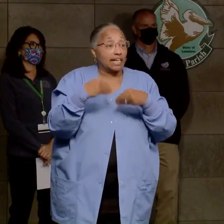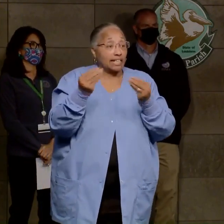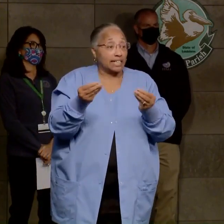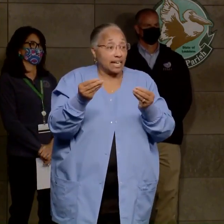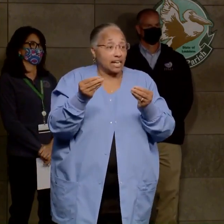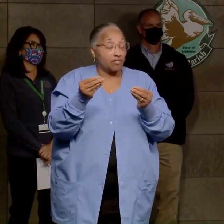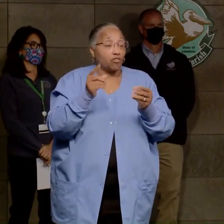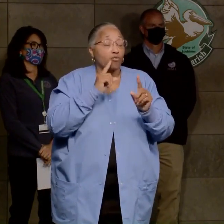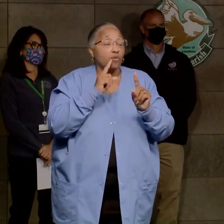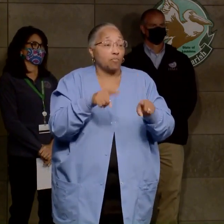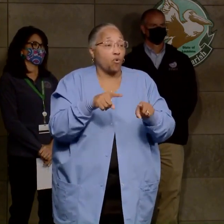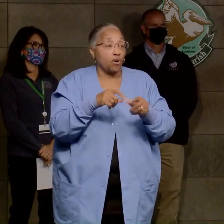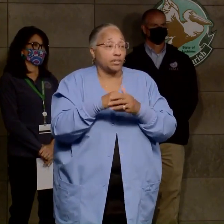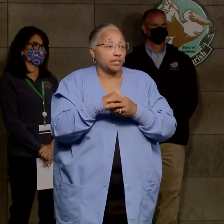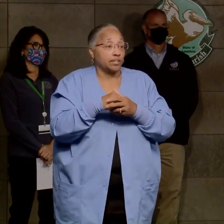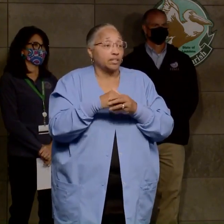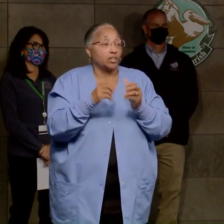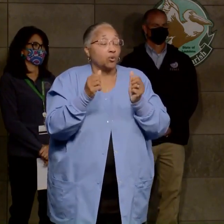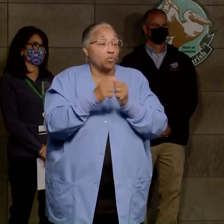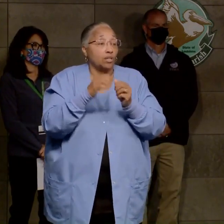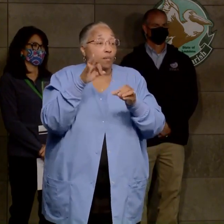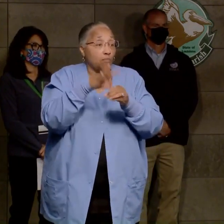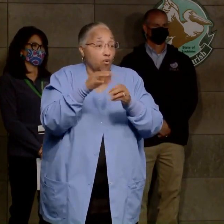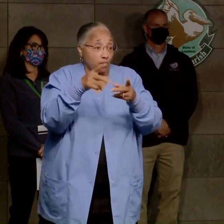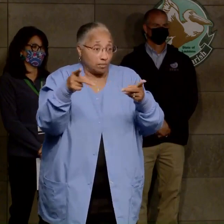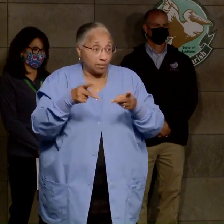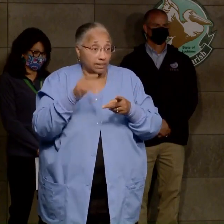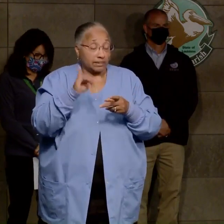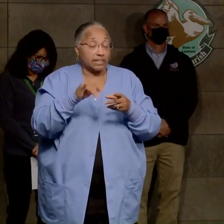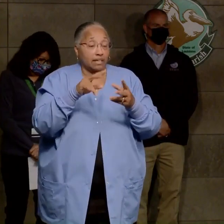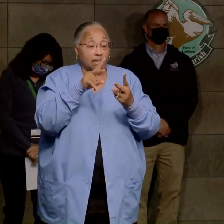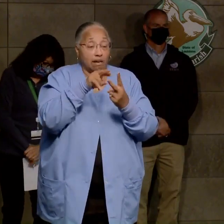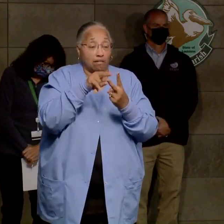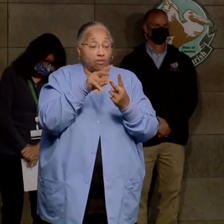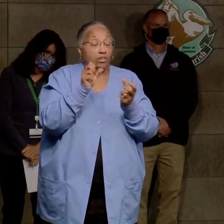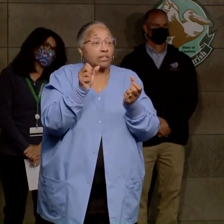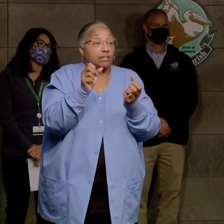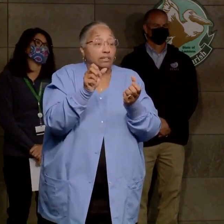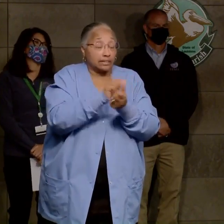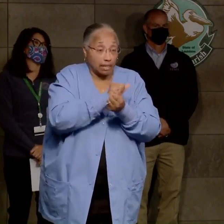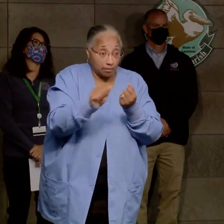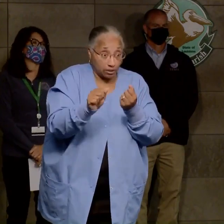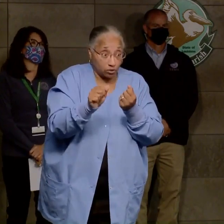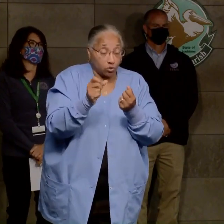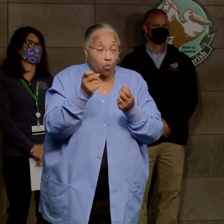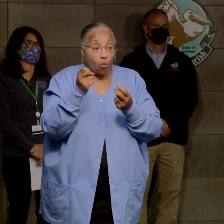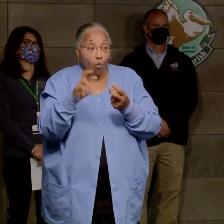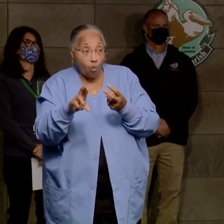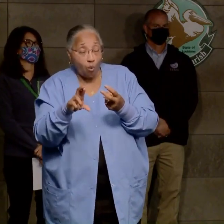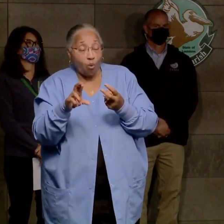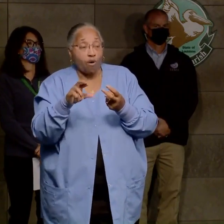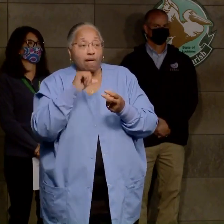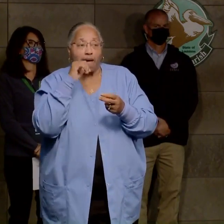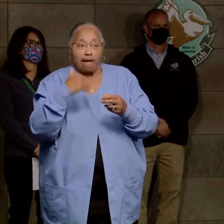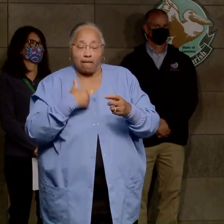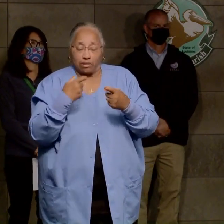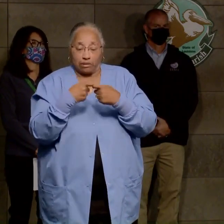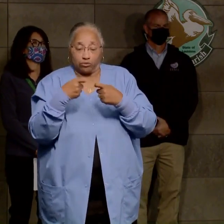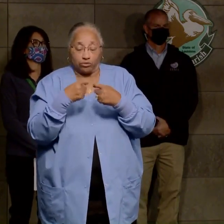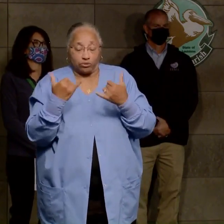the UCG meeting, by Parrish, with polling locations that were either damaged and or lacked electricity at the moment.